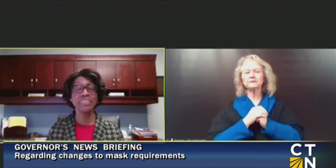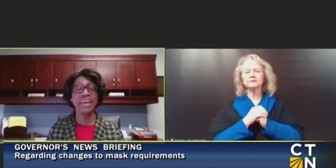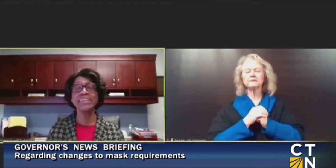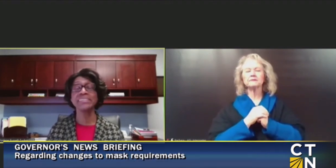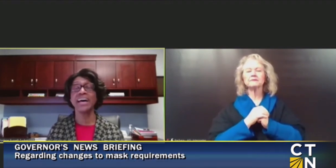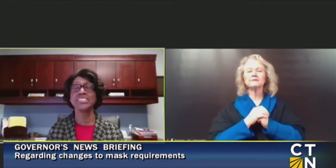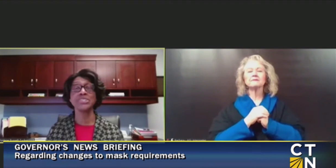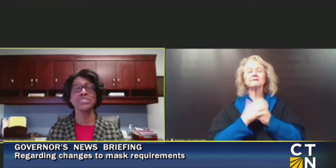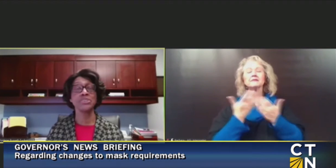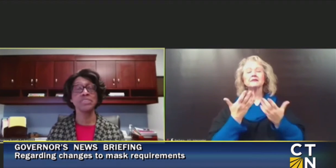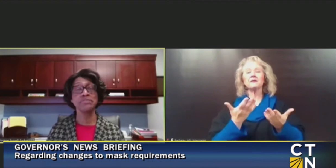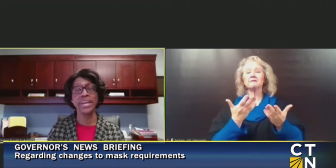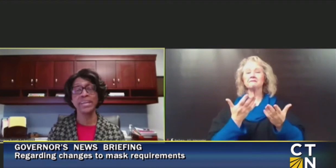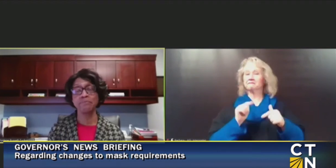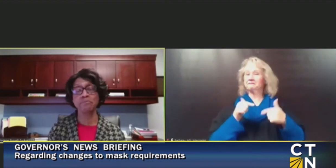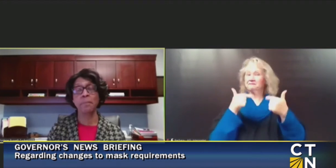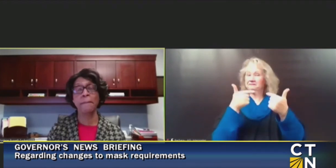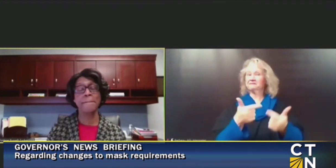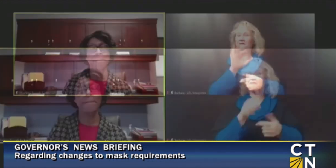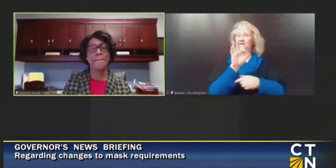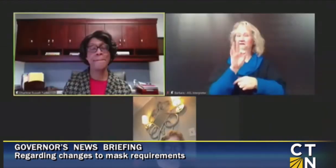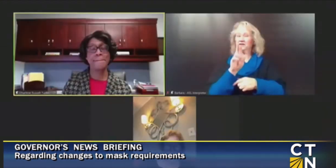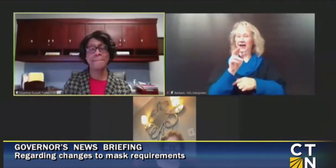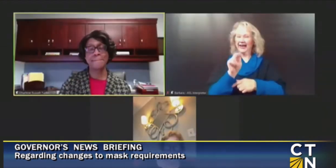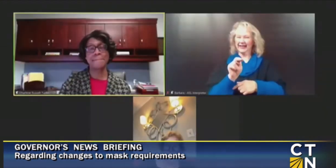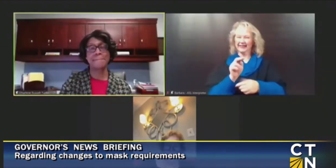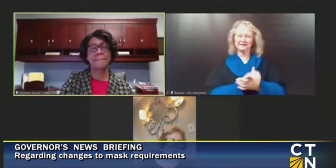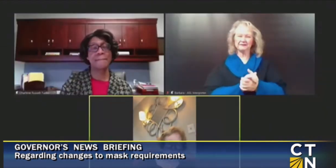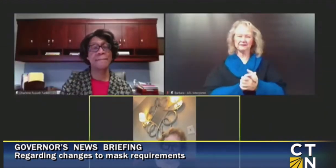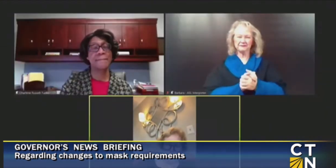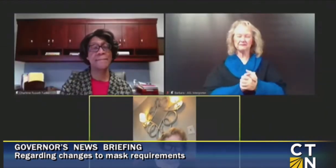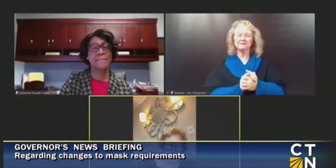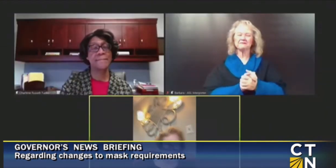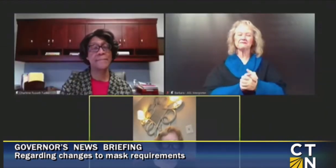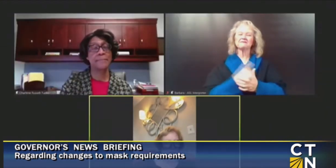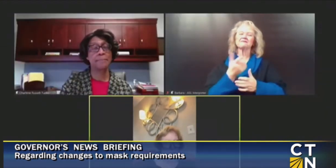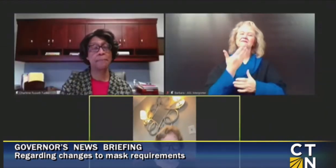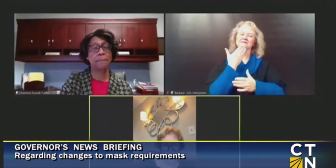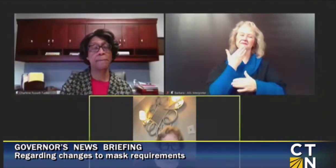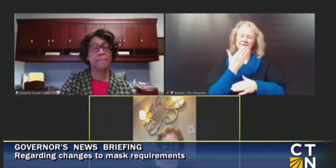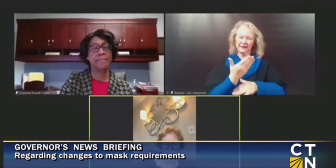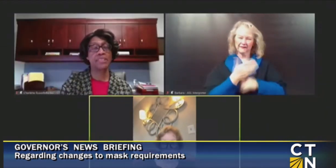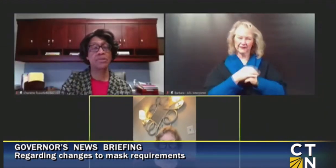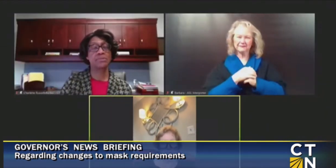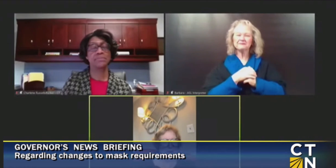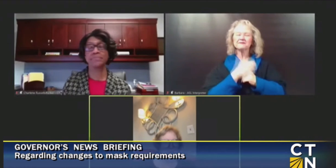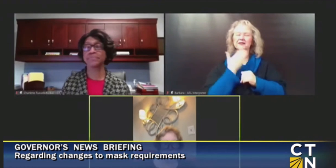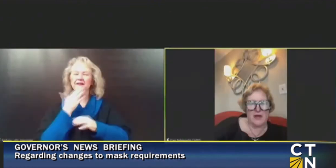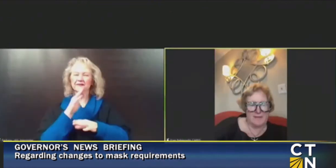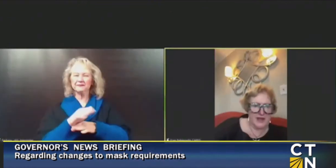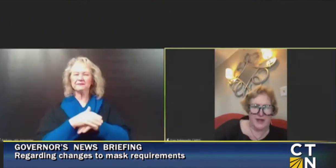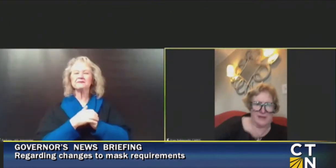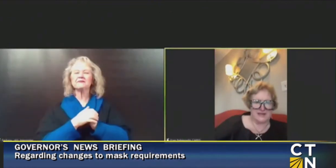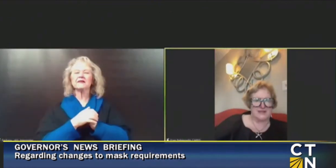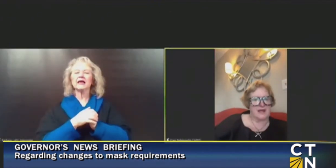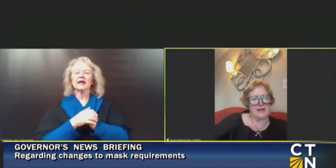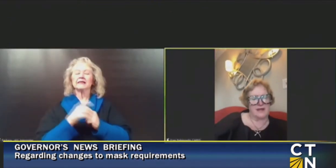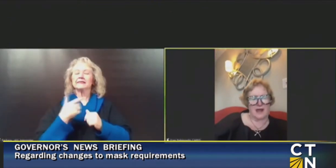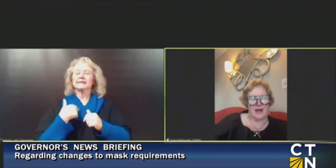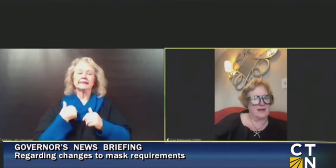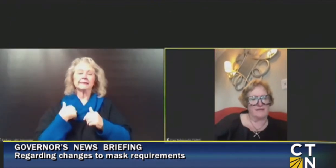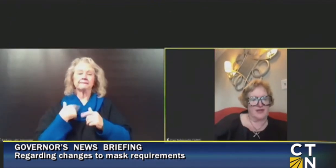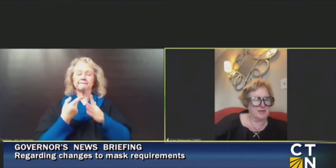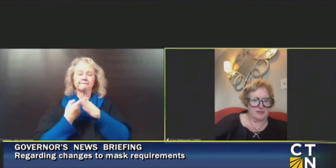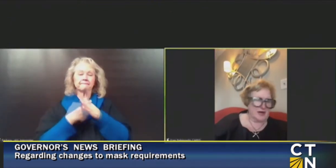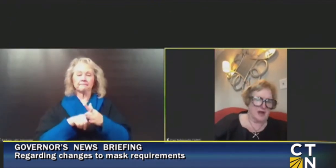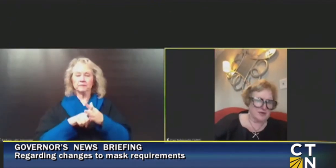So with that, I turn this over to Fran. Fran. Good afternoon and thank you. I want to begin by saying